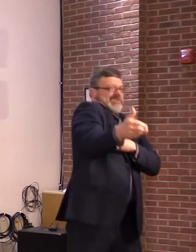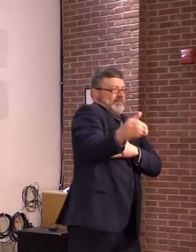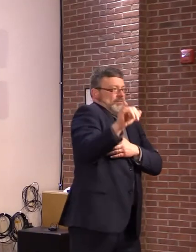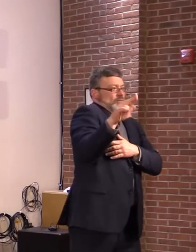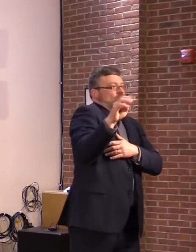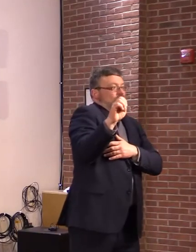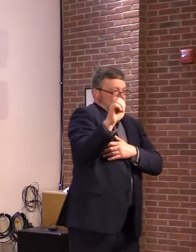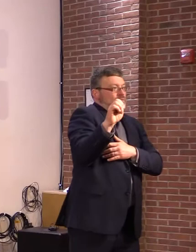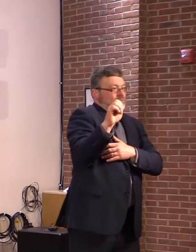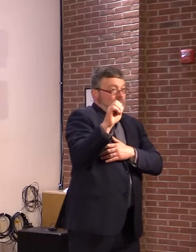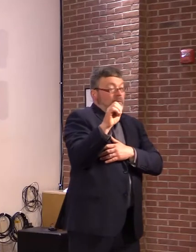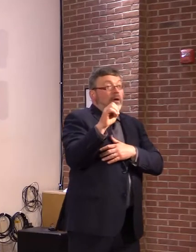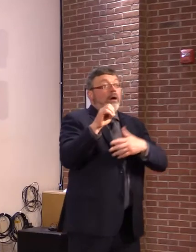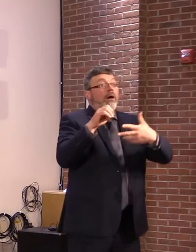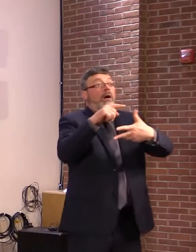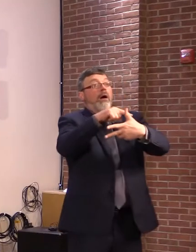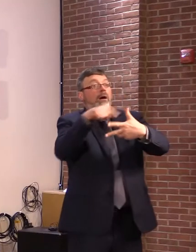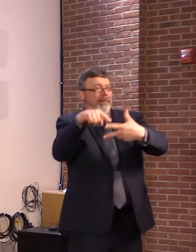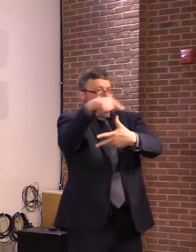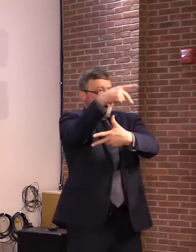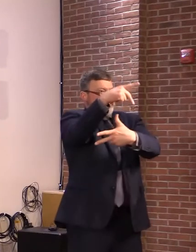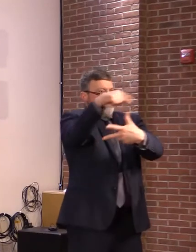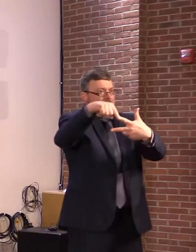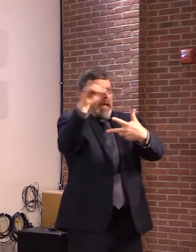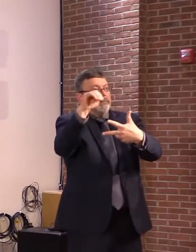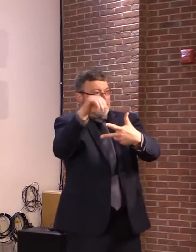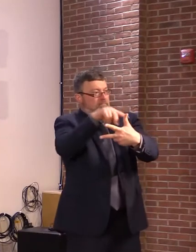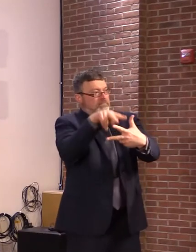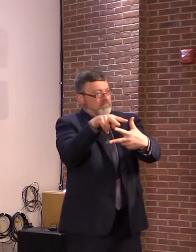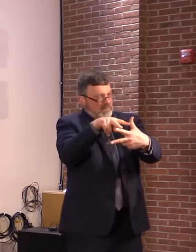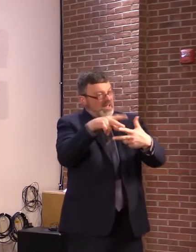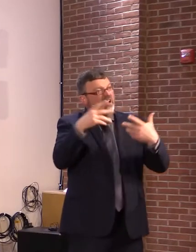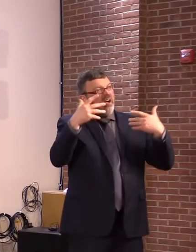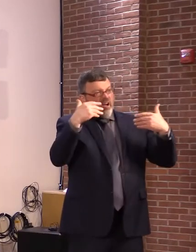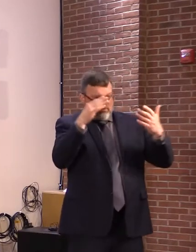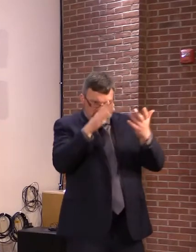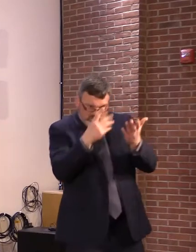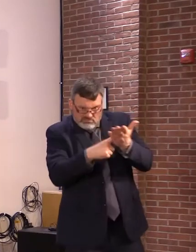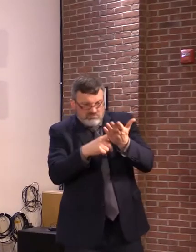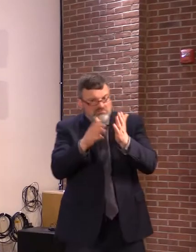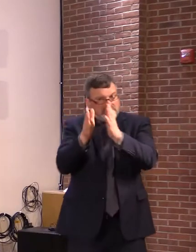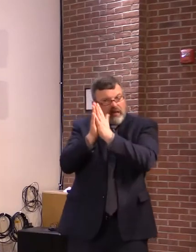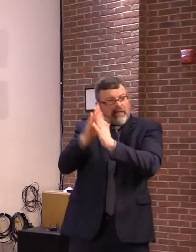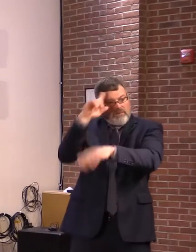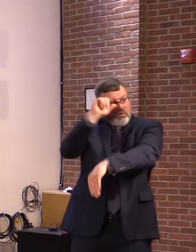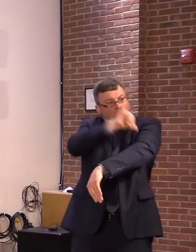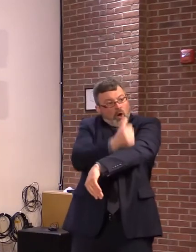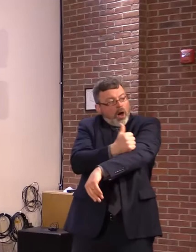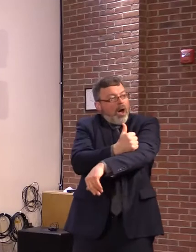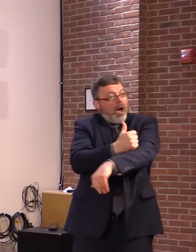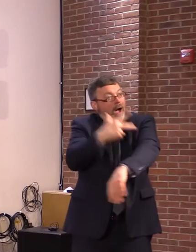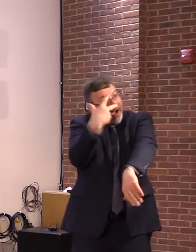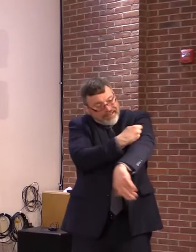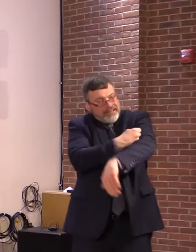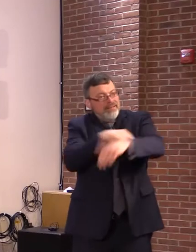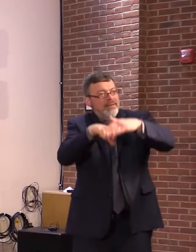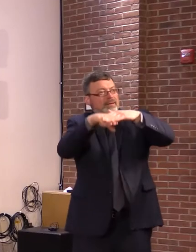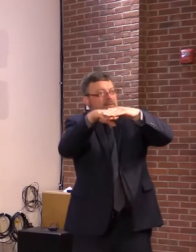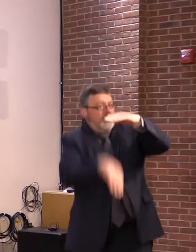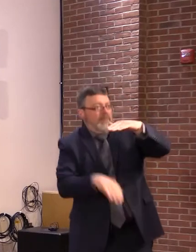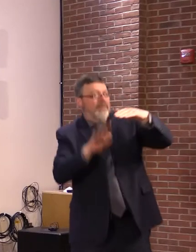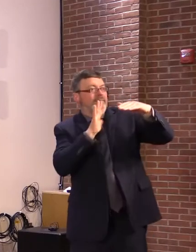for a vaccine for children under age 5. And later in the month, we'll talk about updating COVID